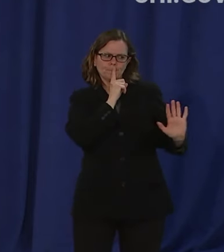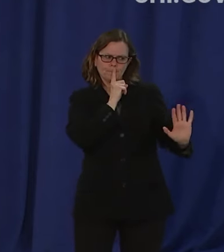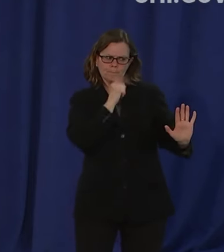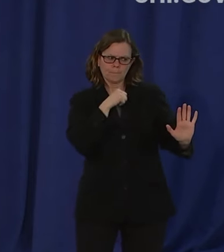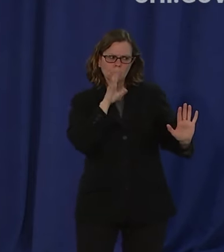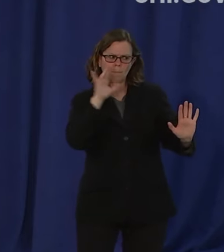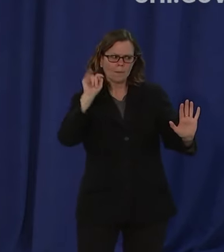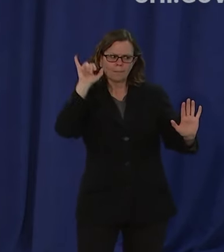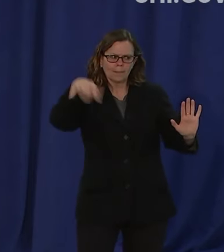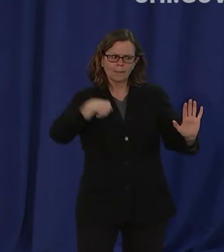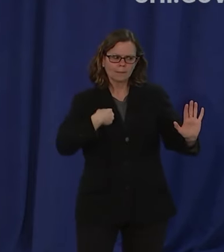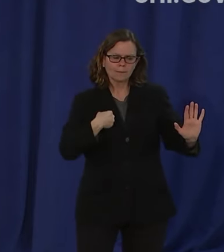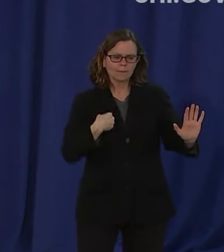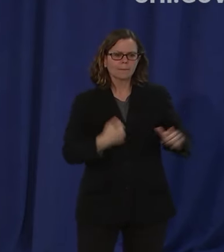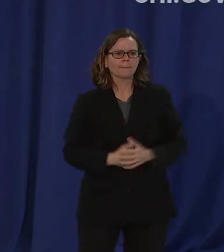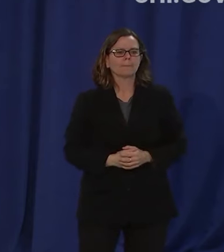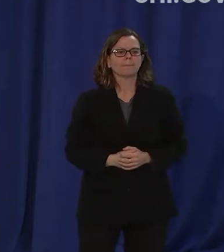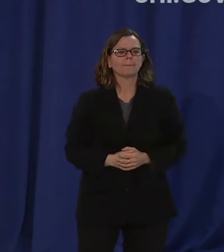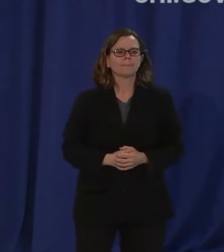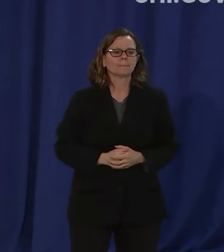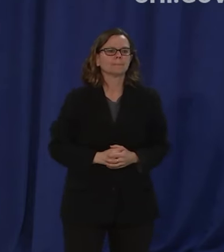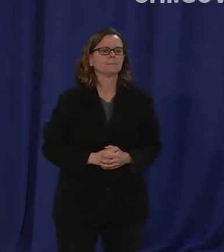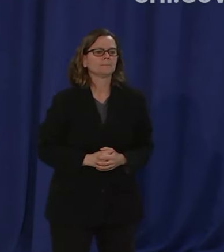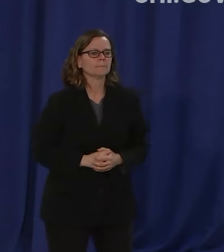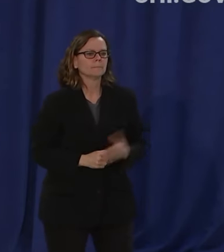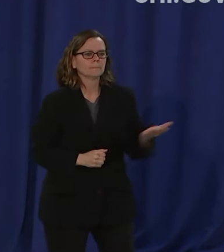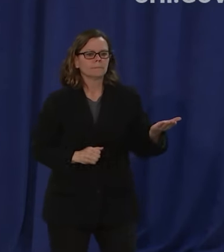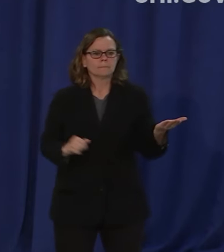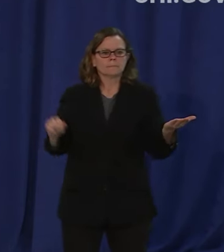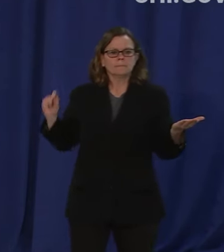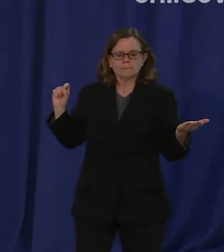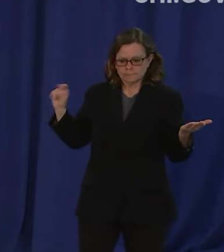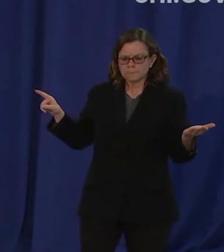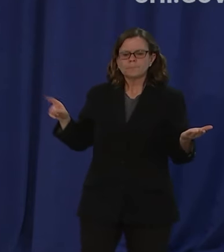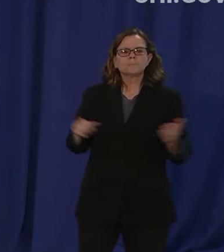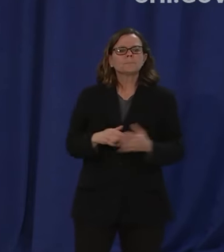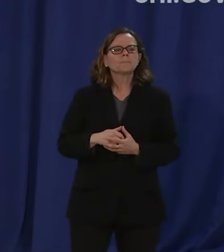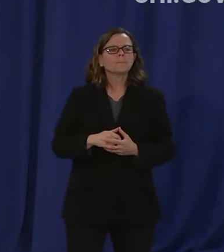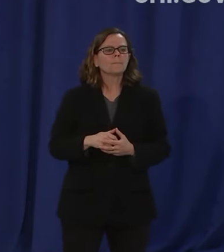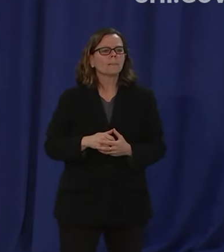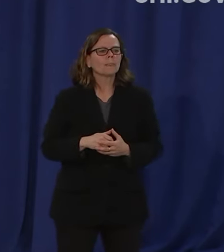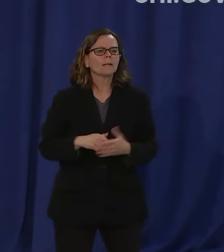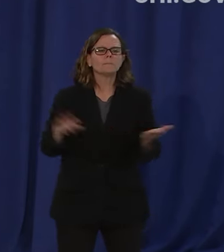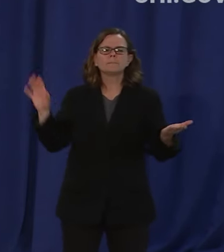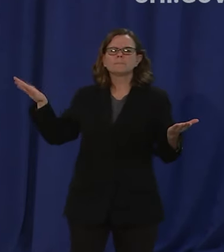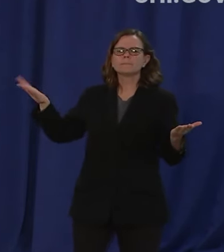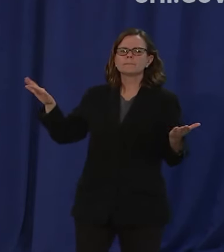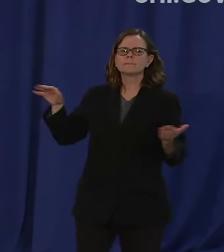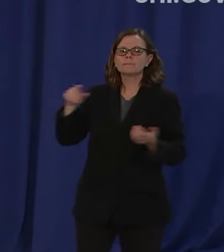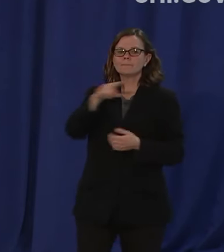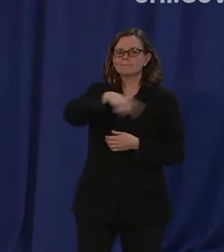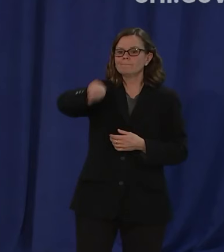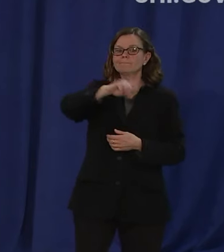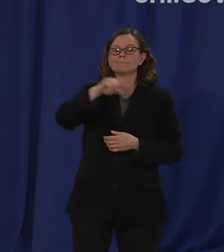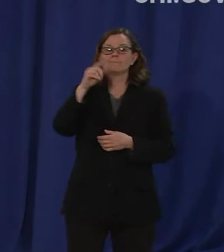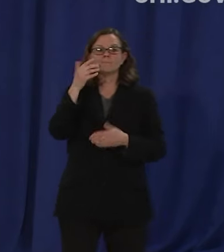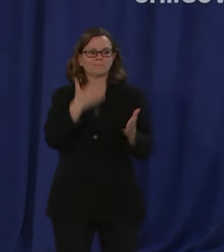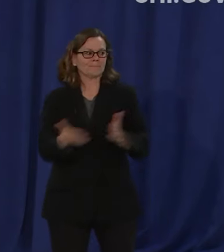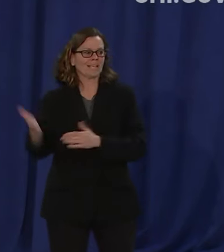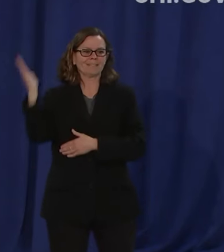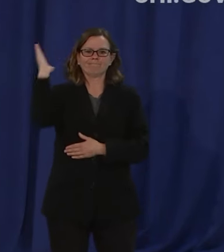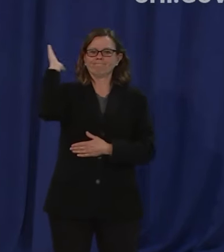-up question from fran mayor you are delivering the commencement address at northwestern fran's alma mater